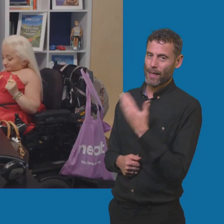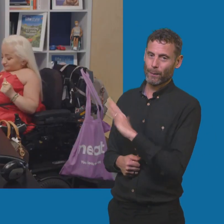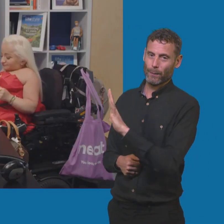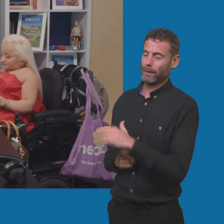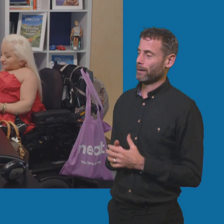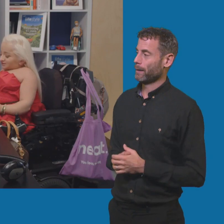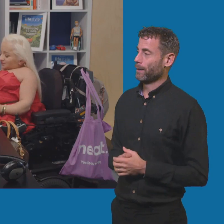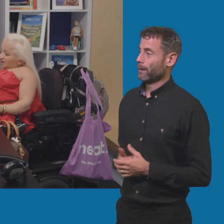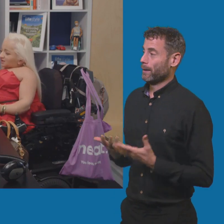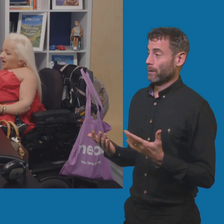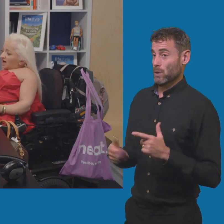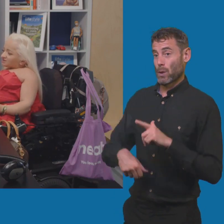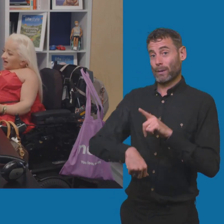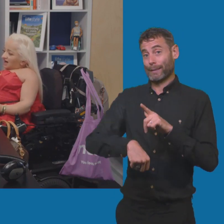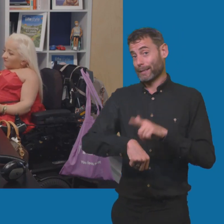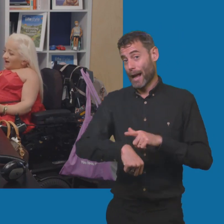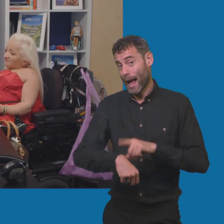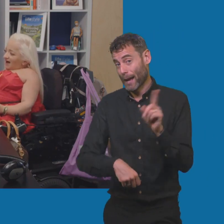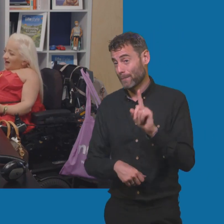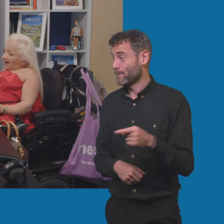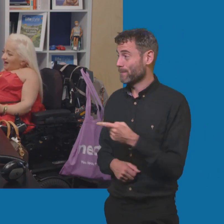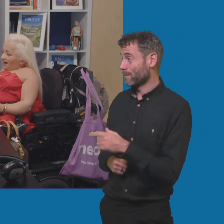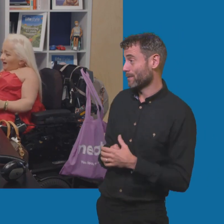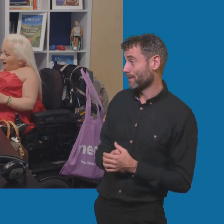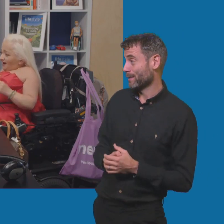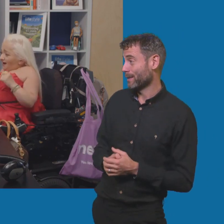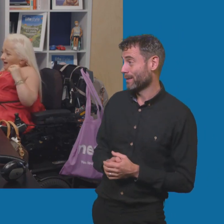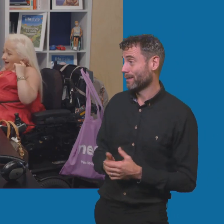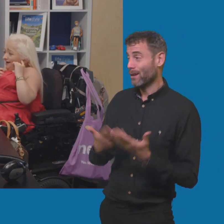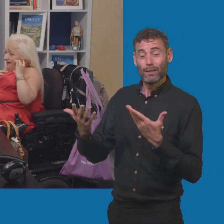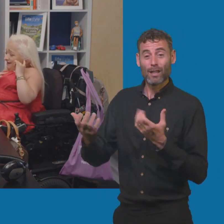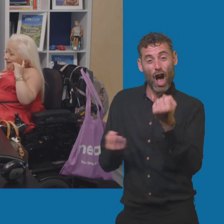What time is it, Sam? Catch you with my heart.